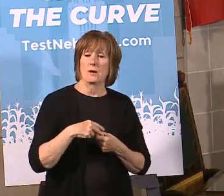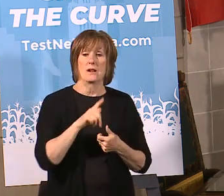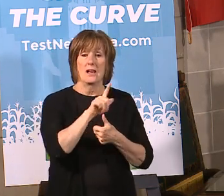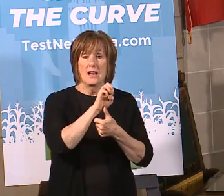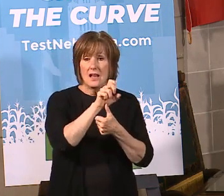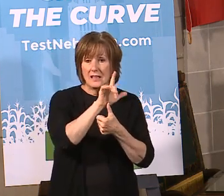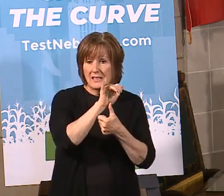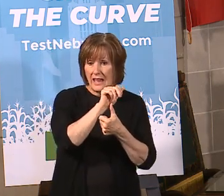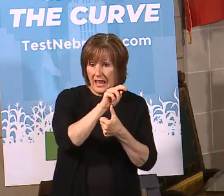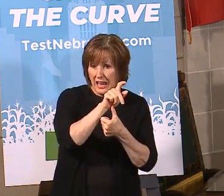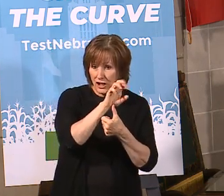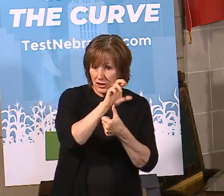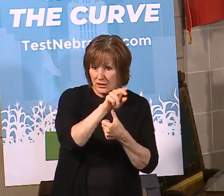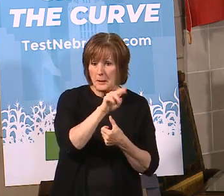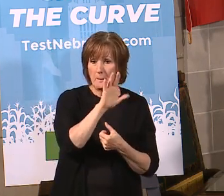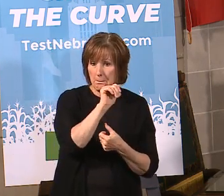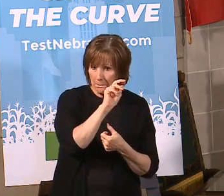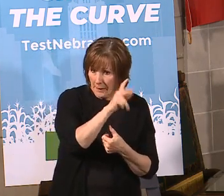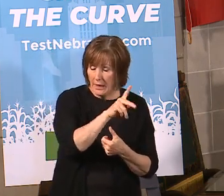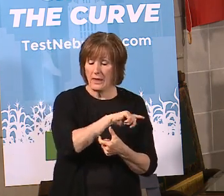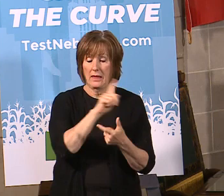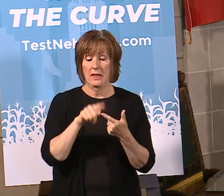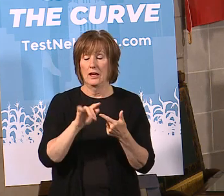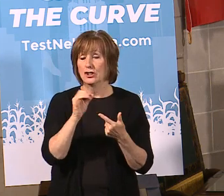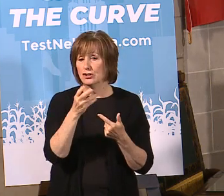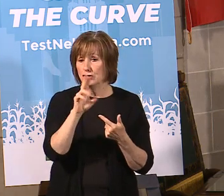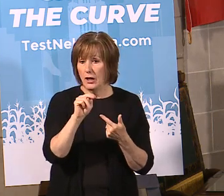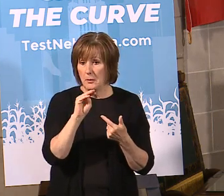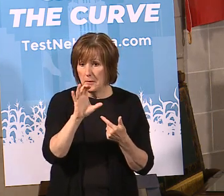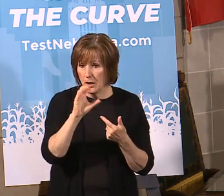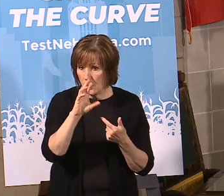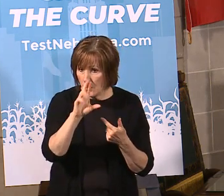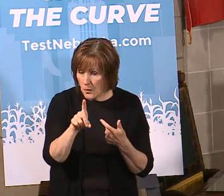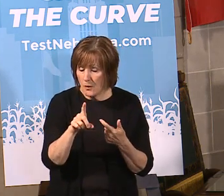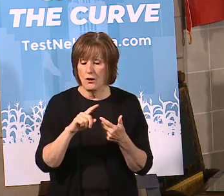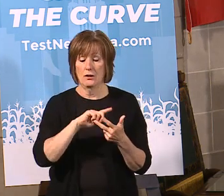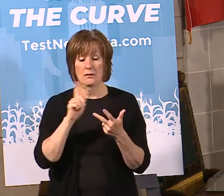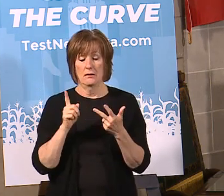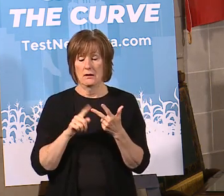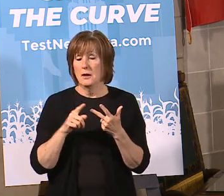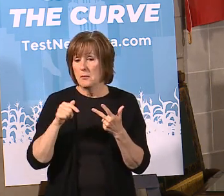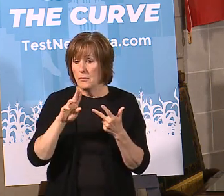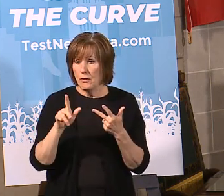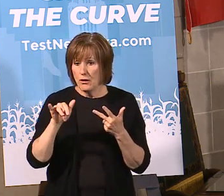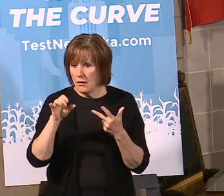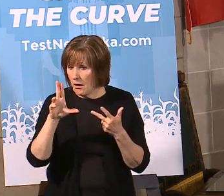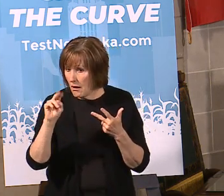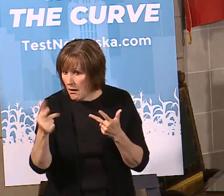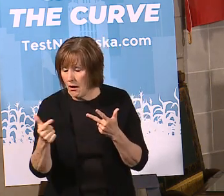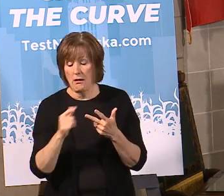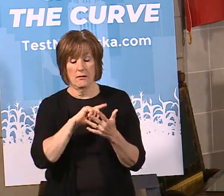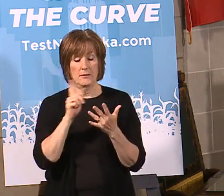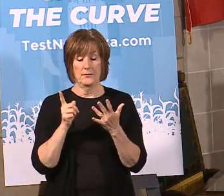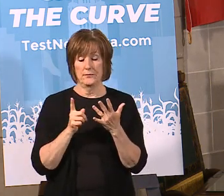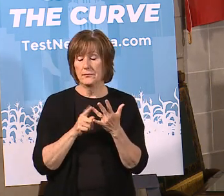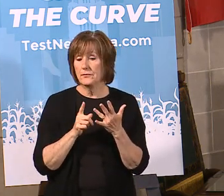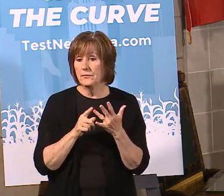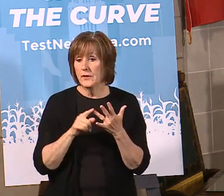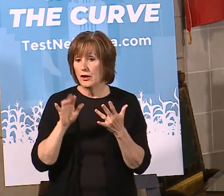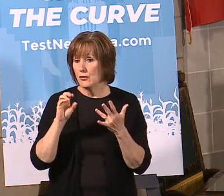Anderson from the Bank of Bennington, John McCoy from Orthman Manufacturing, Paul Youngs, Youngs Hospitality,